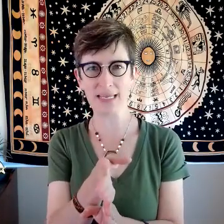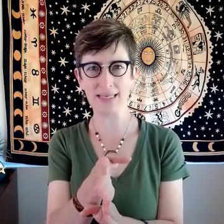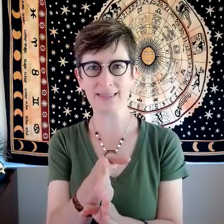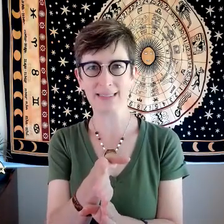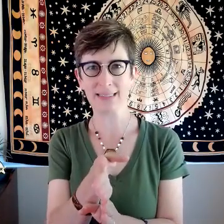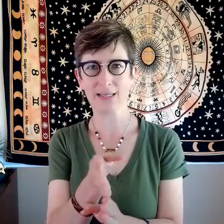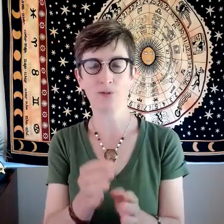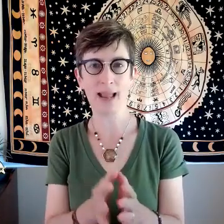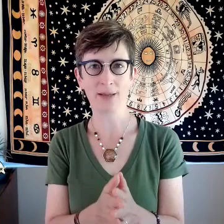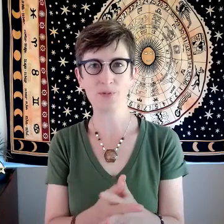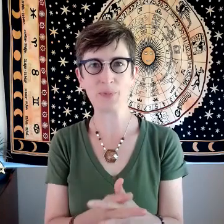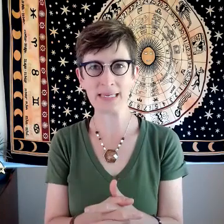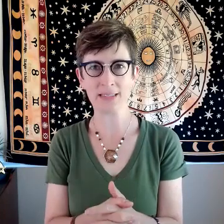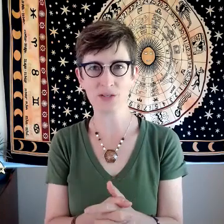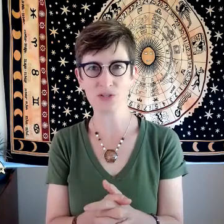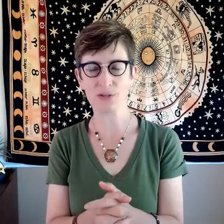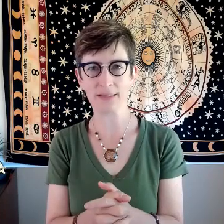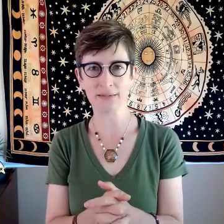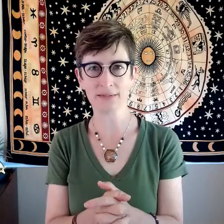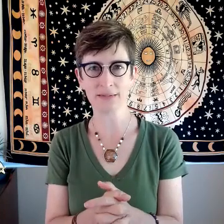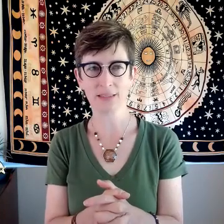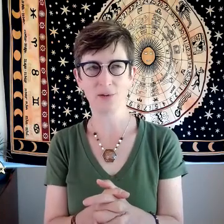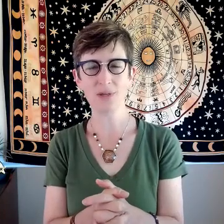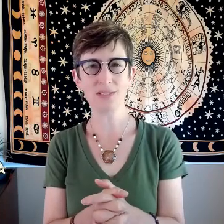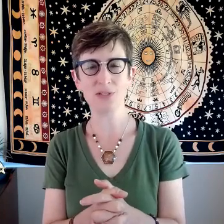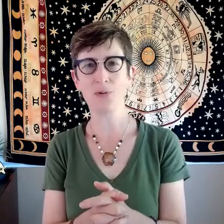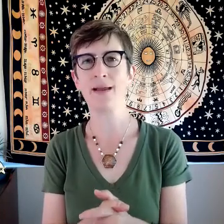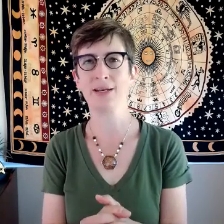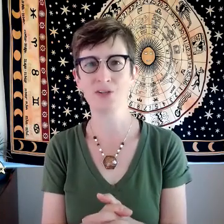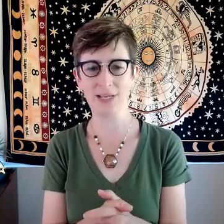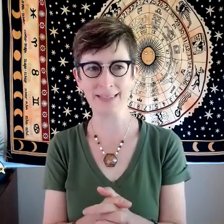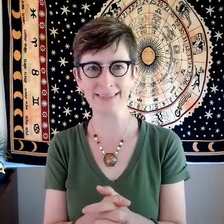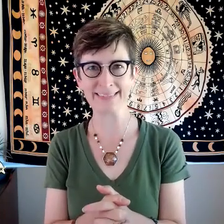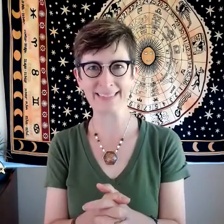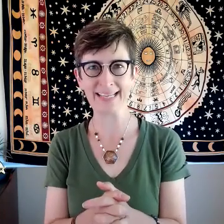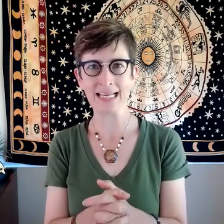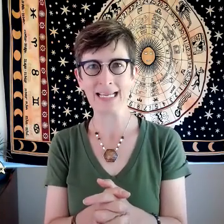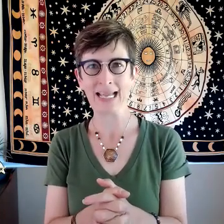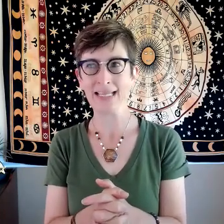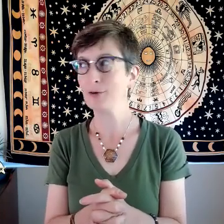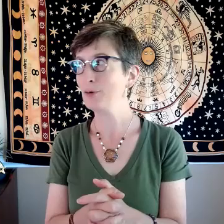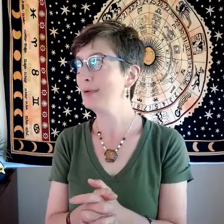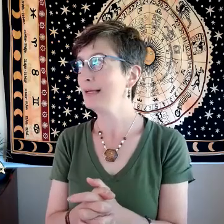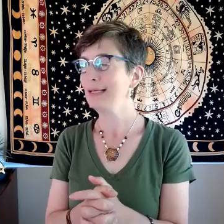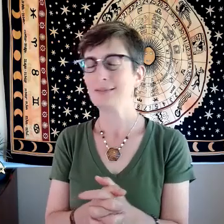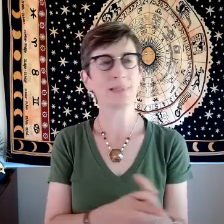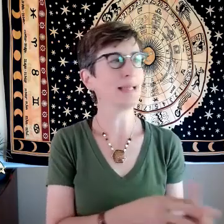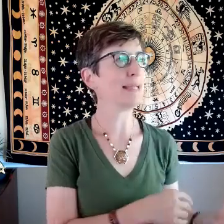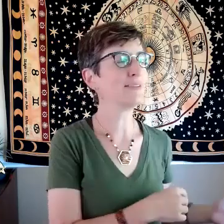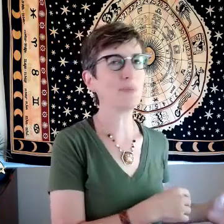around being a student what's your energy i know plenty of